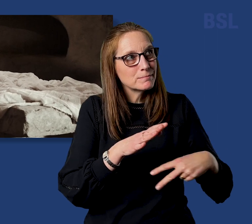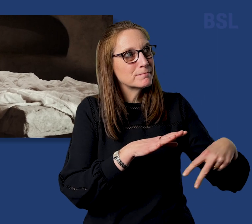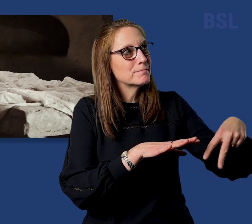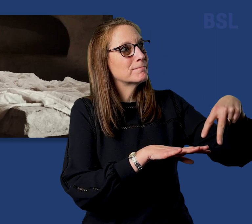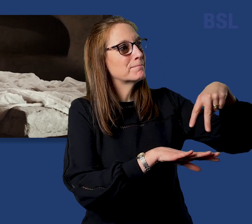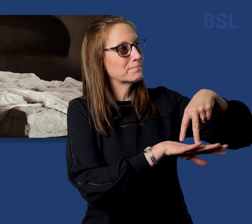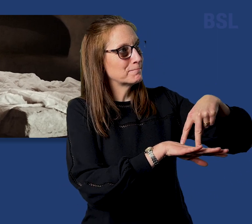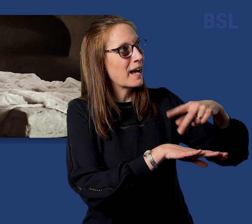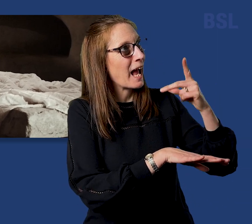of the dead.